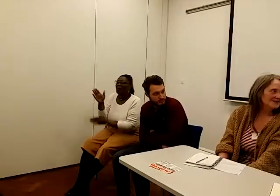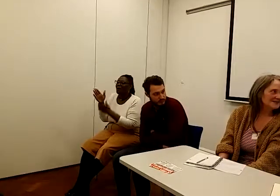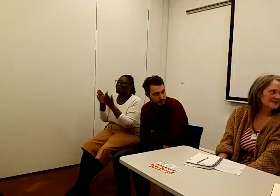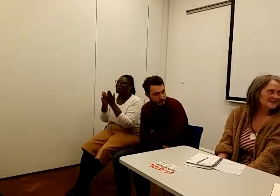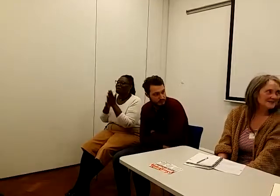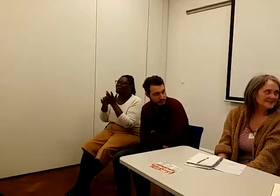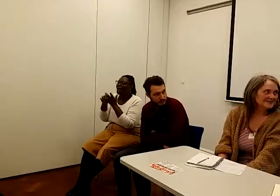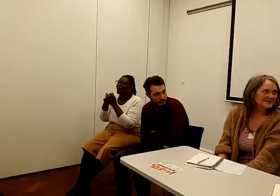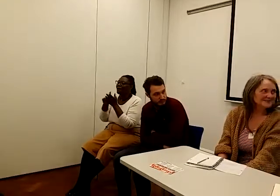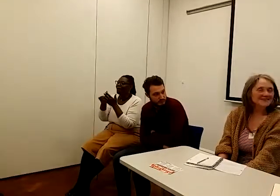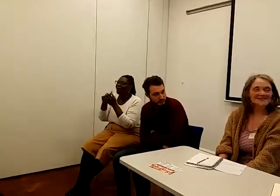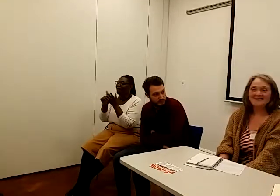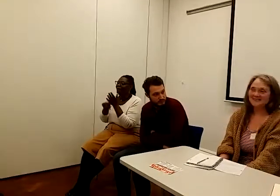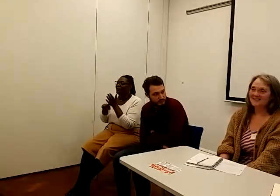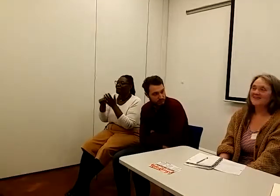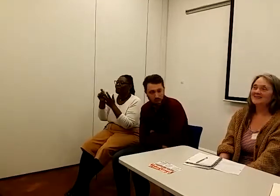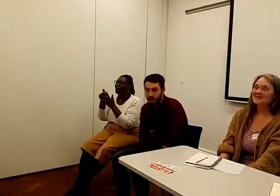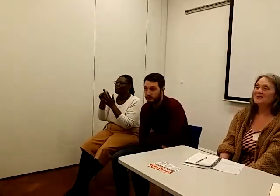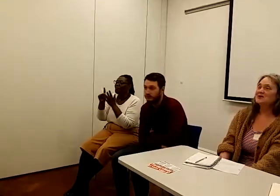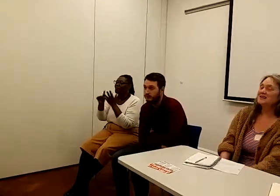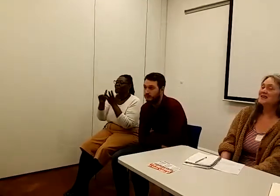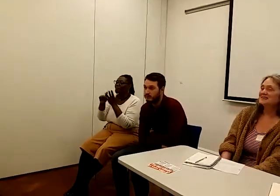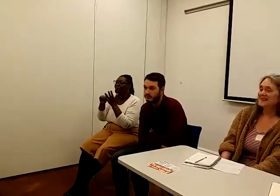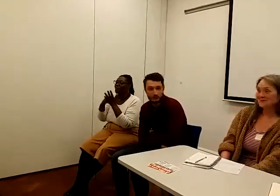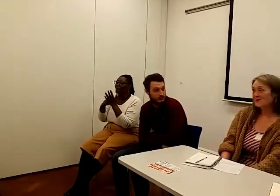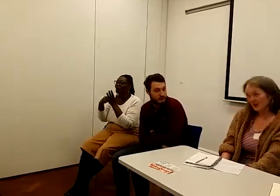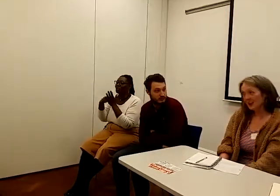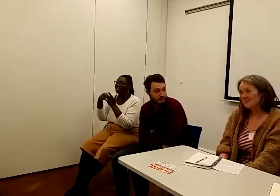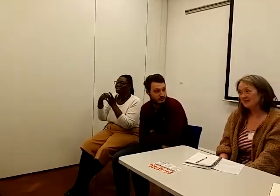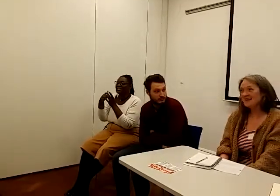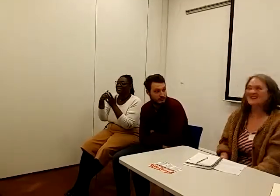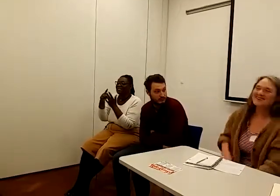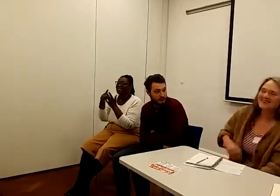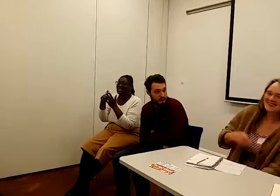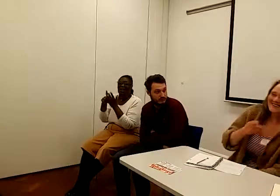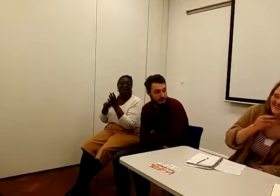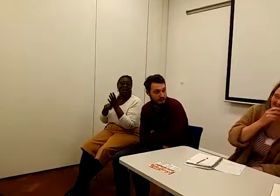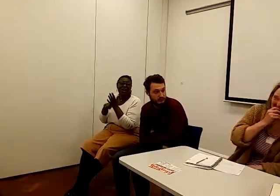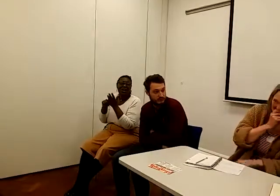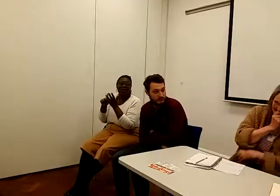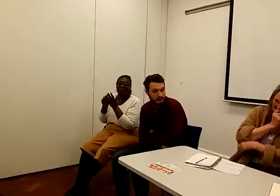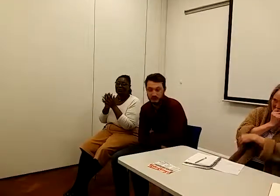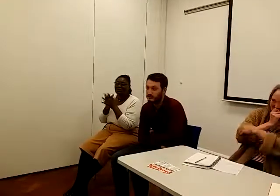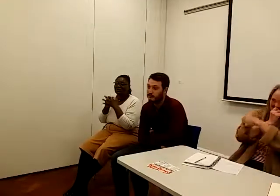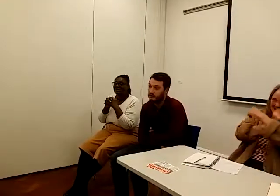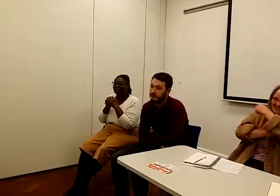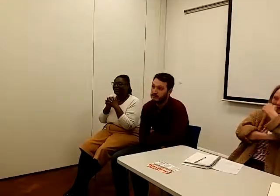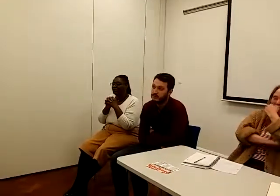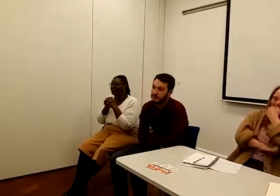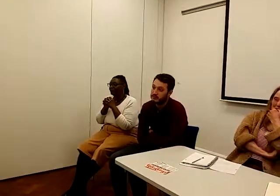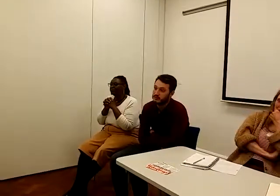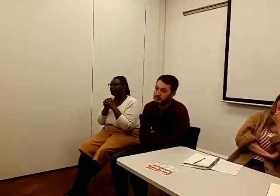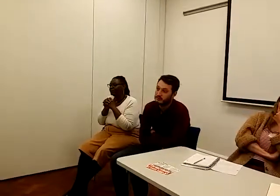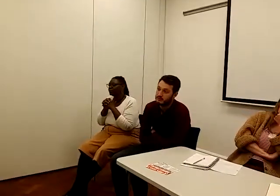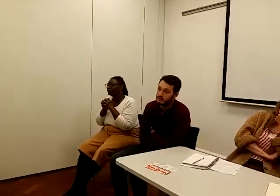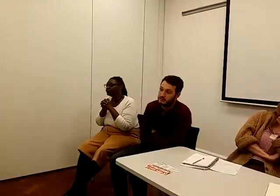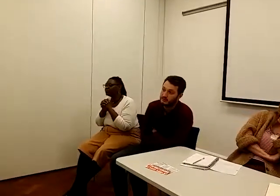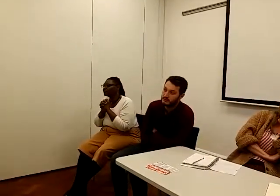was one of those who actually went and put it there. Look at his man, not a MP. If I remember right in the first